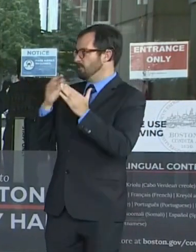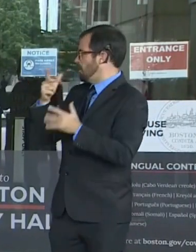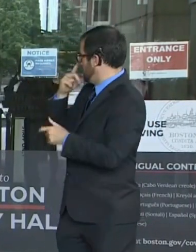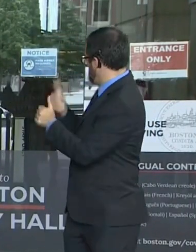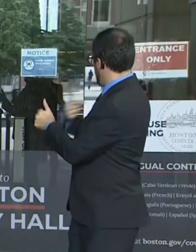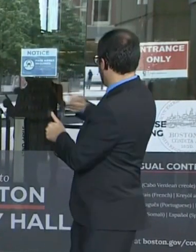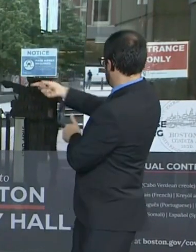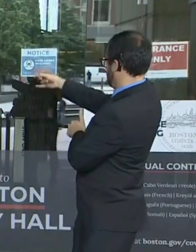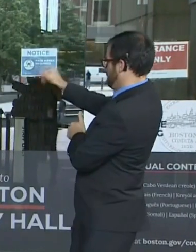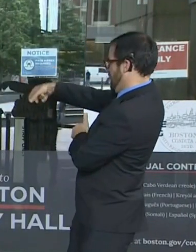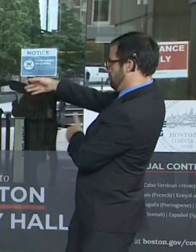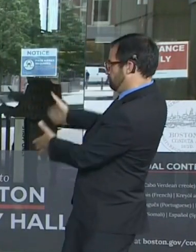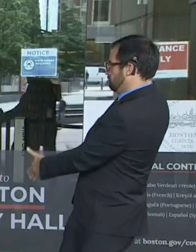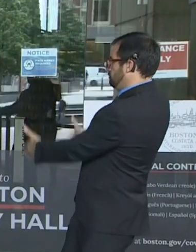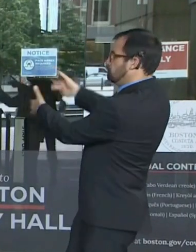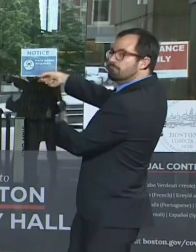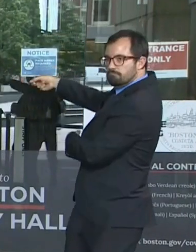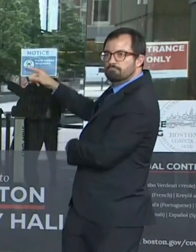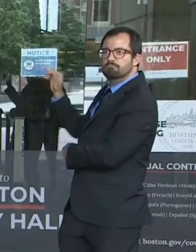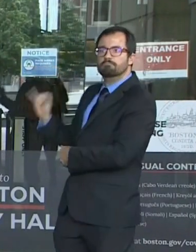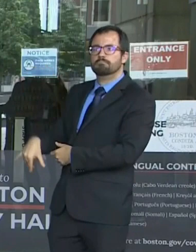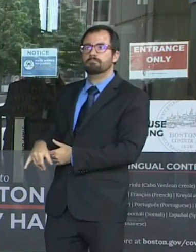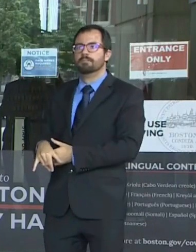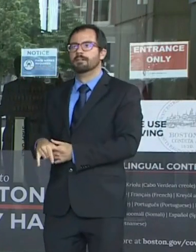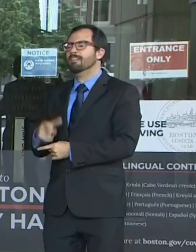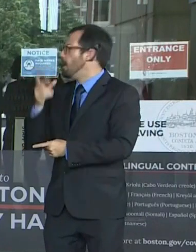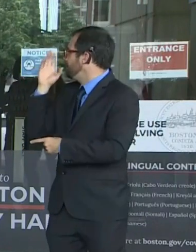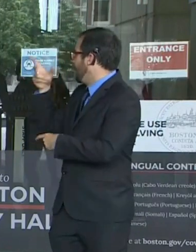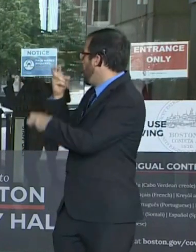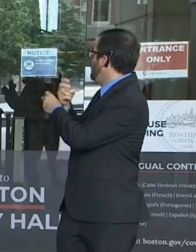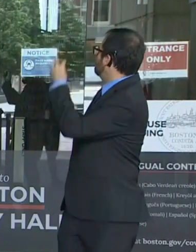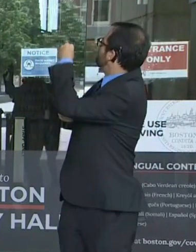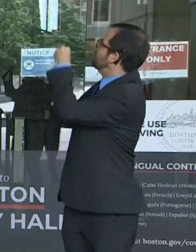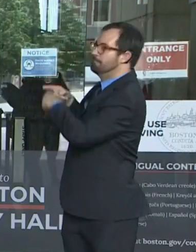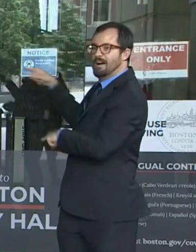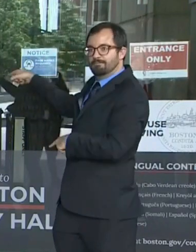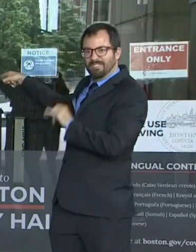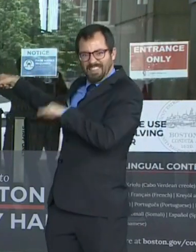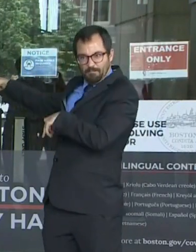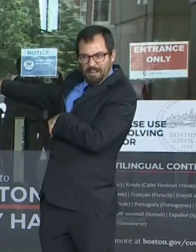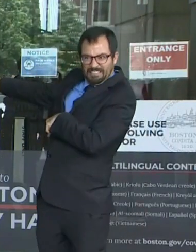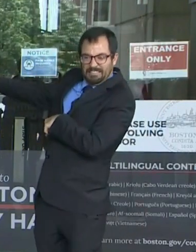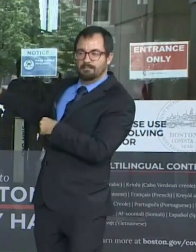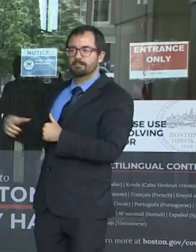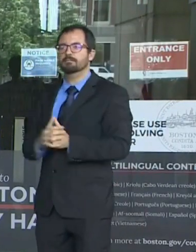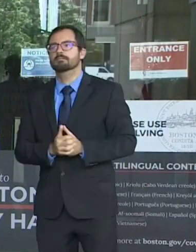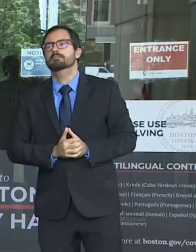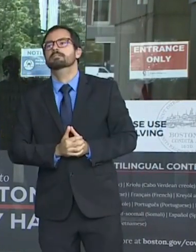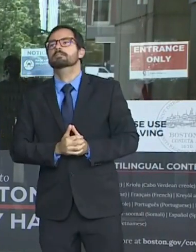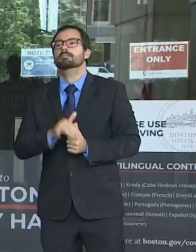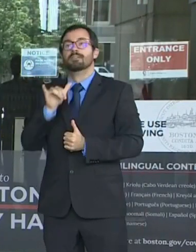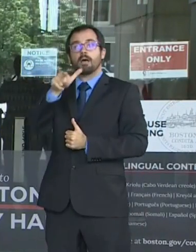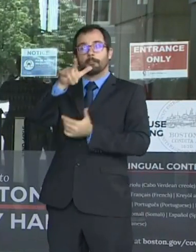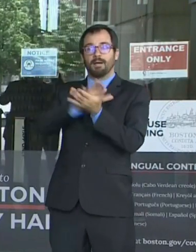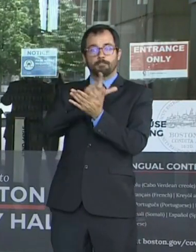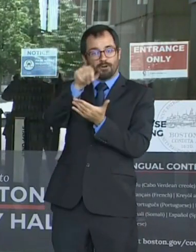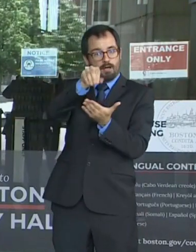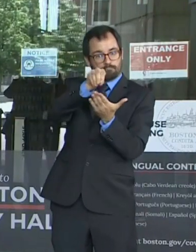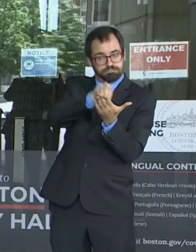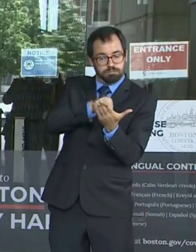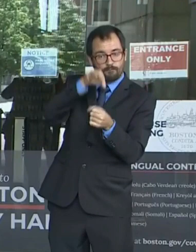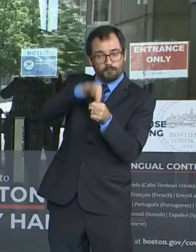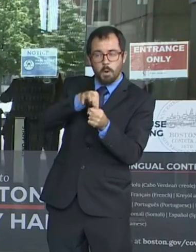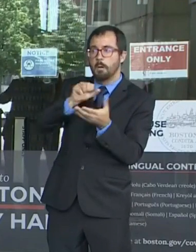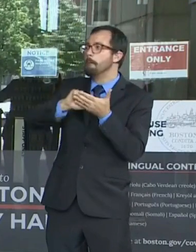see it. I think it's covered up there, but right inside City Hall. It's available Monday through Friday, 9 a.m. to 5 p.m.